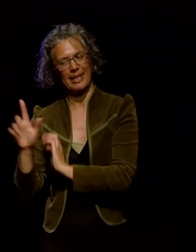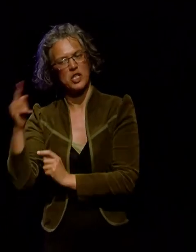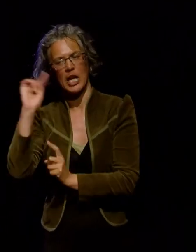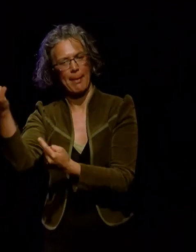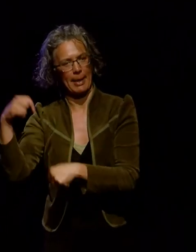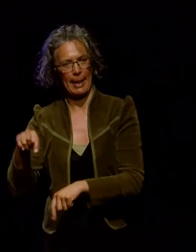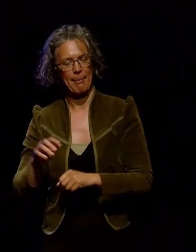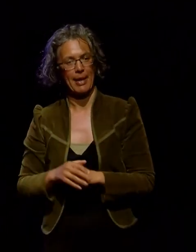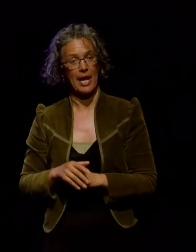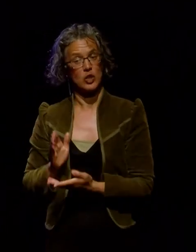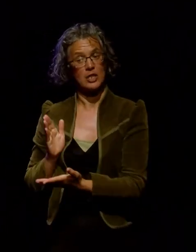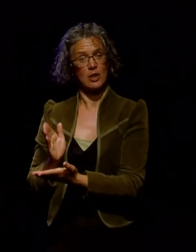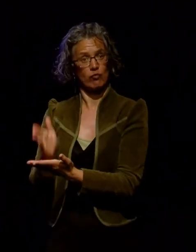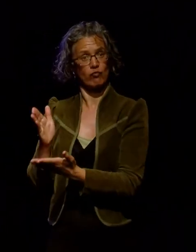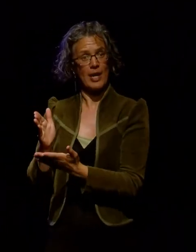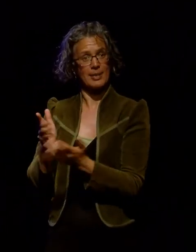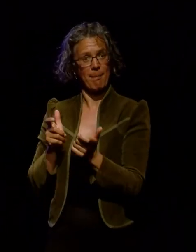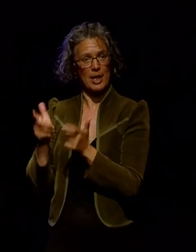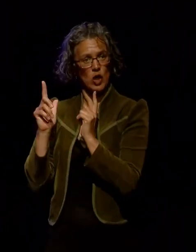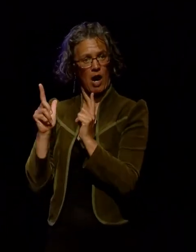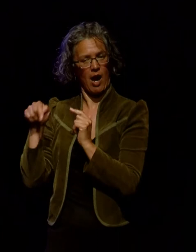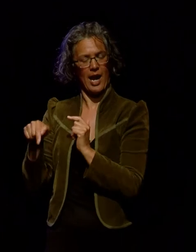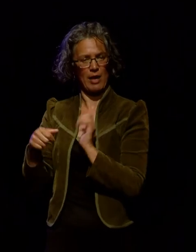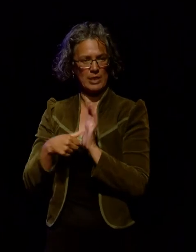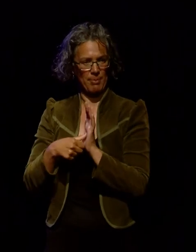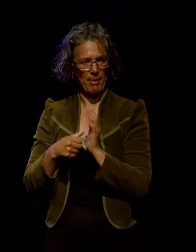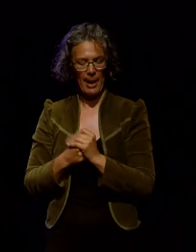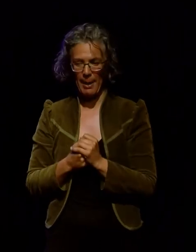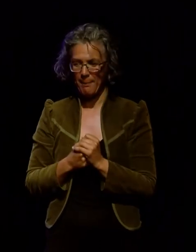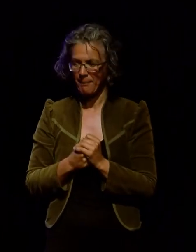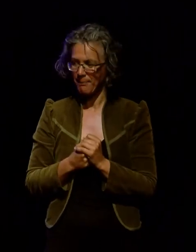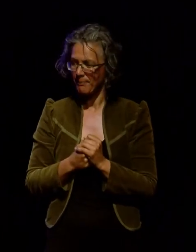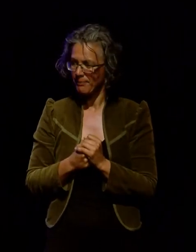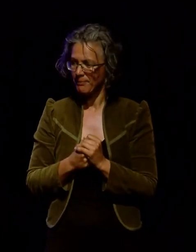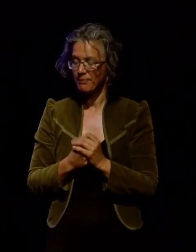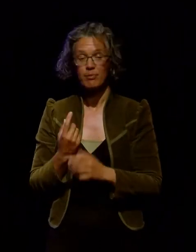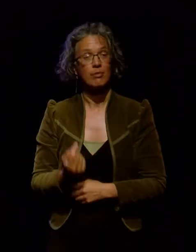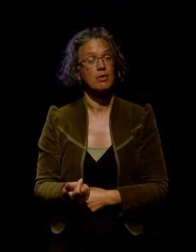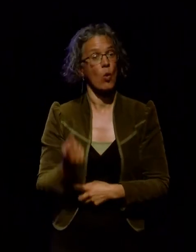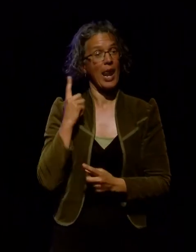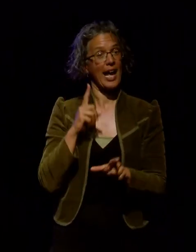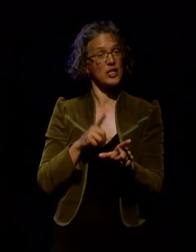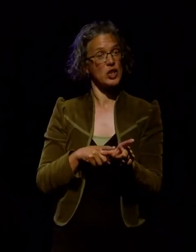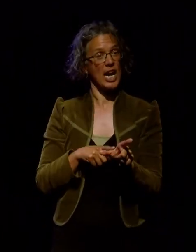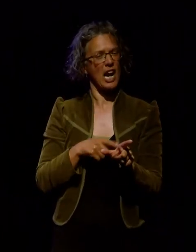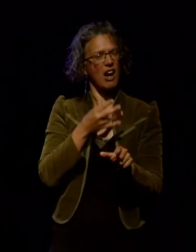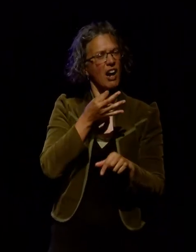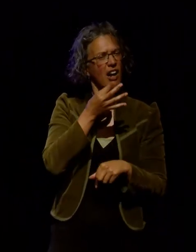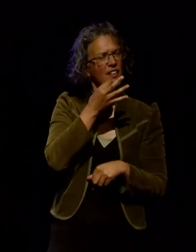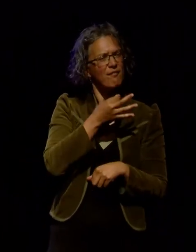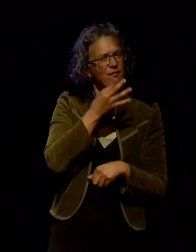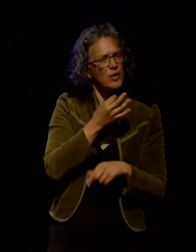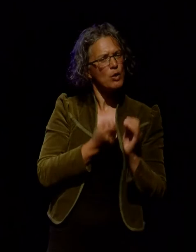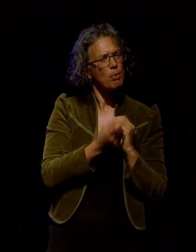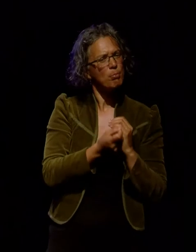Leachman is the Rights Manager here at Te Papa. Last year there were a few occasions at NDF where